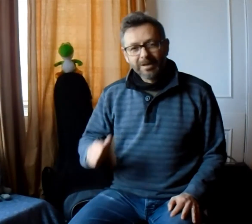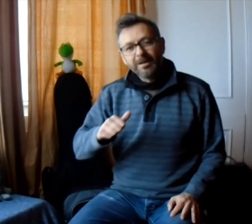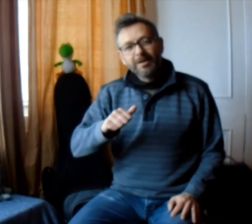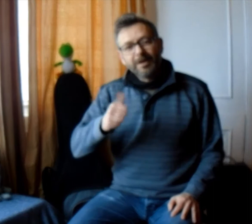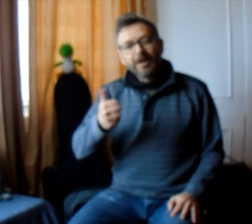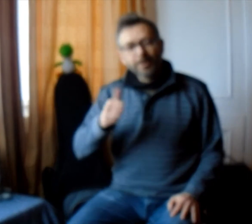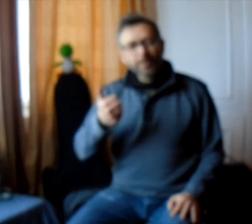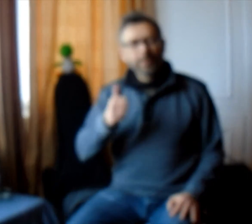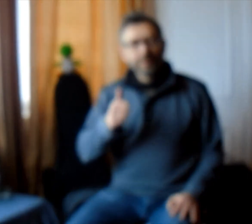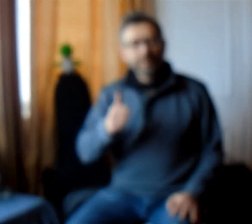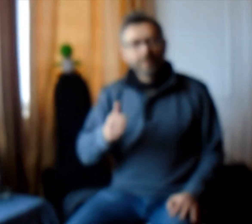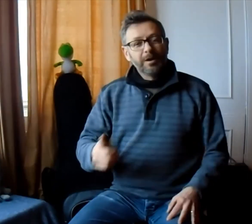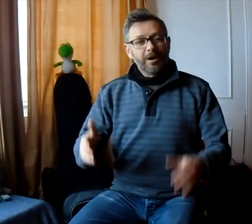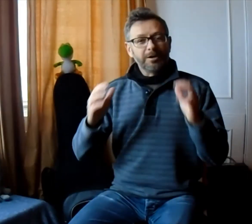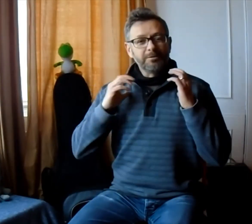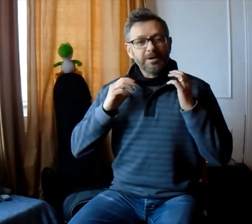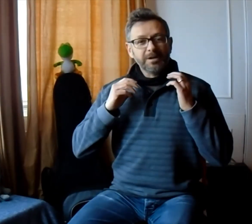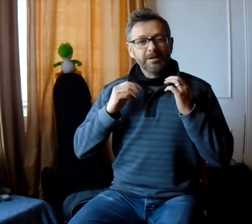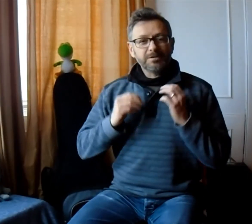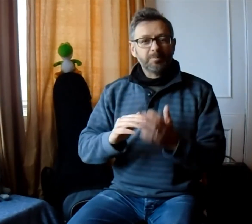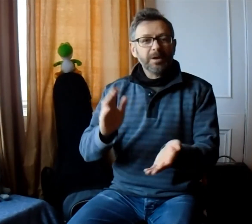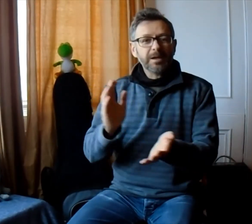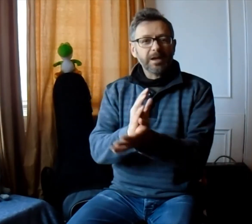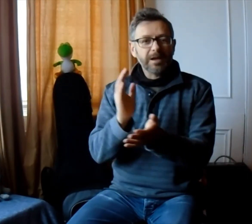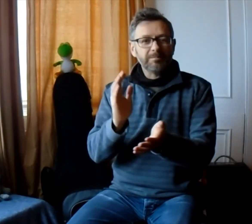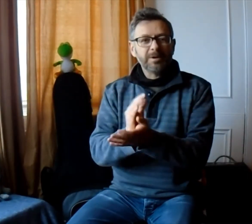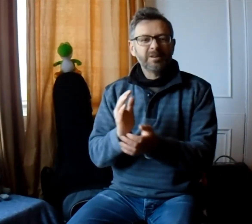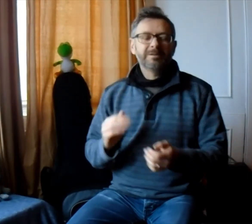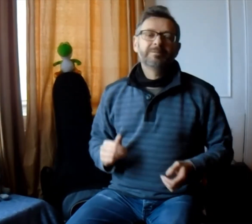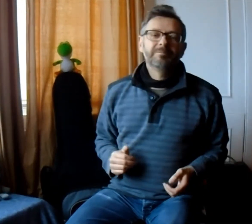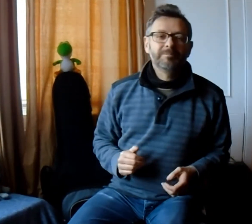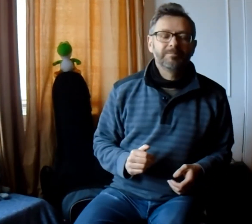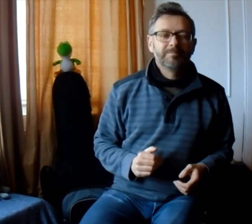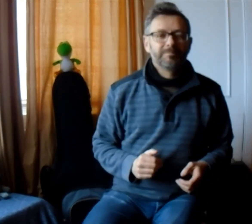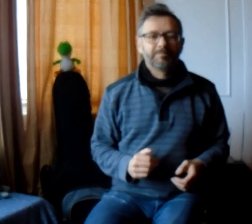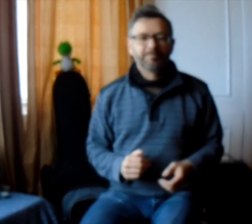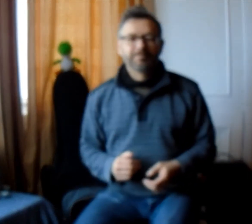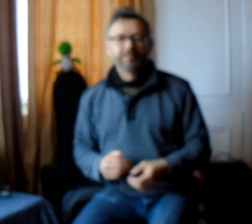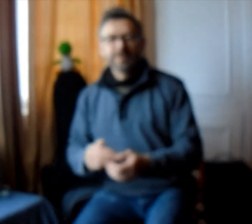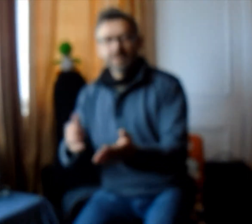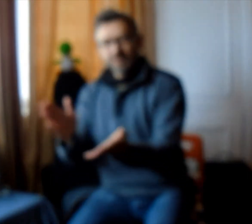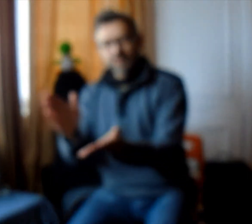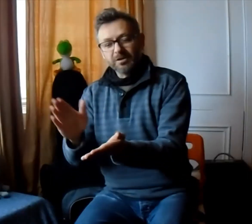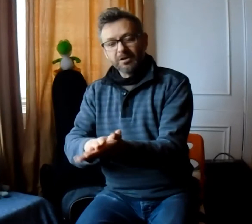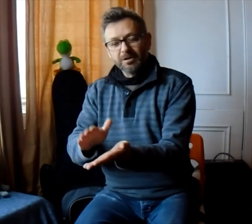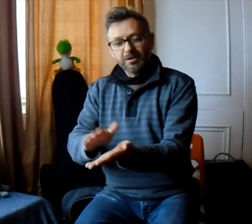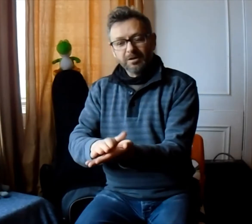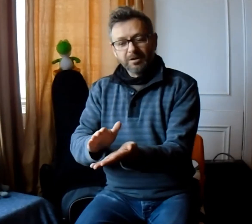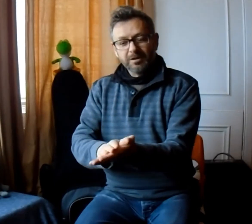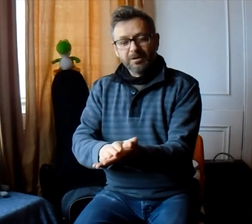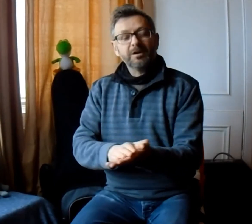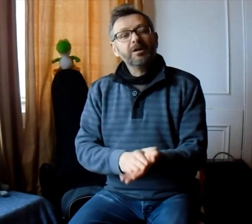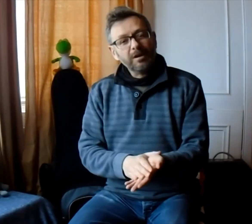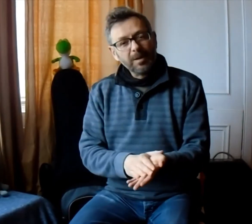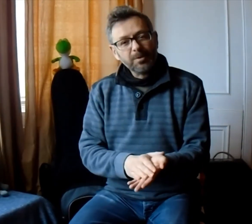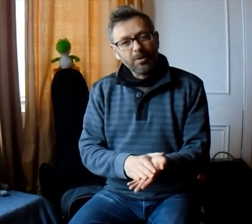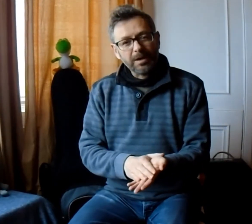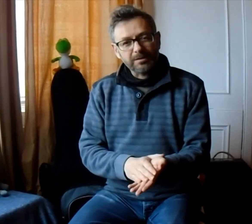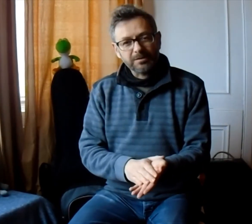Hello, are you ready to play a game? You need to clap your hands.